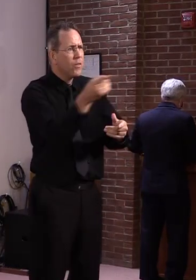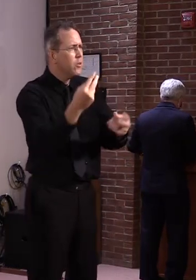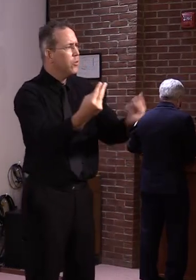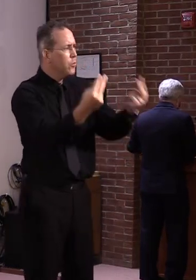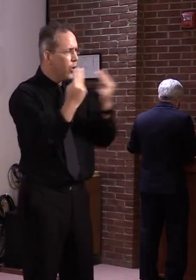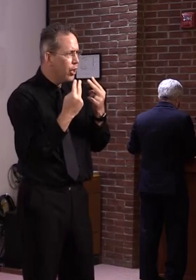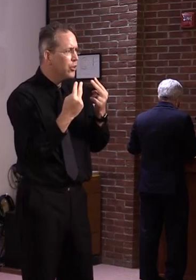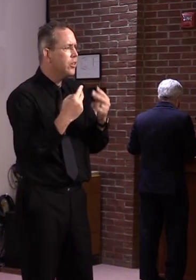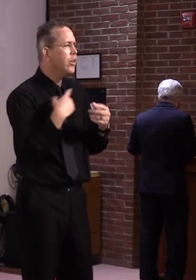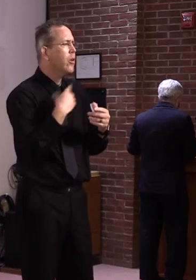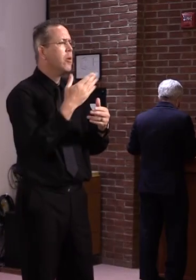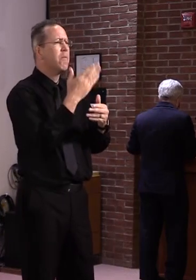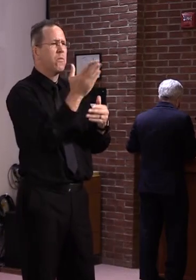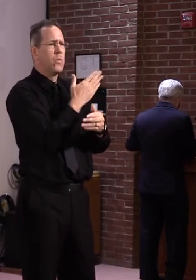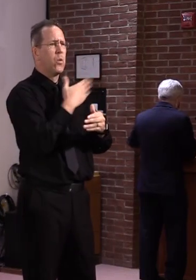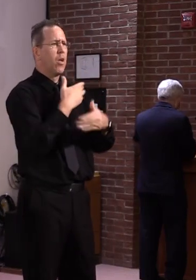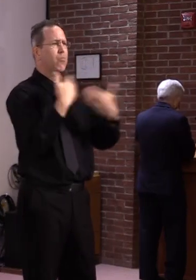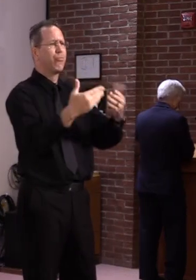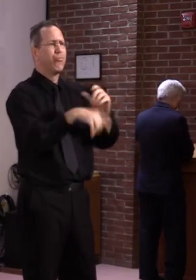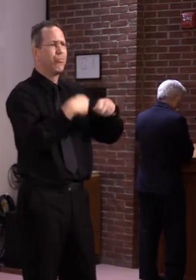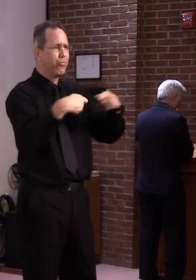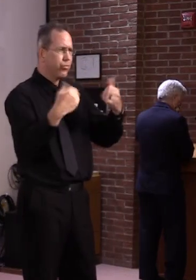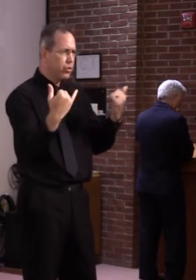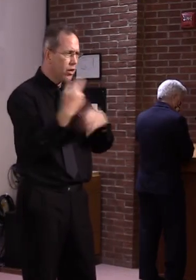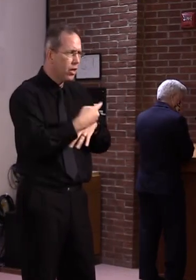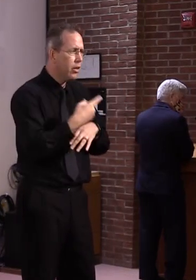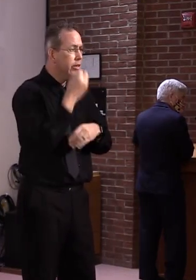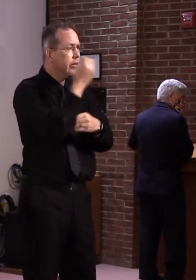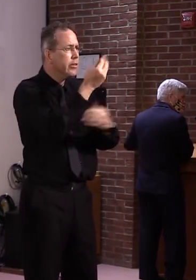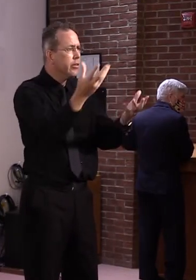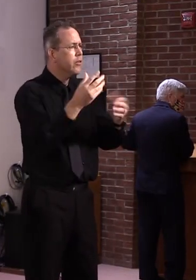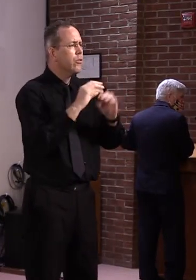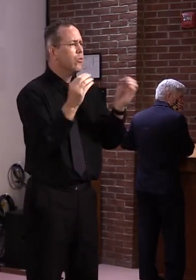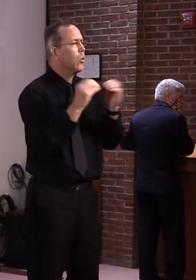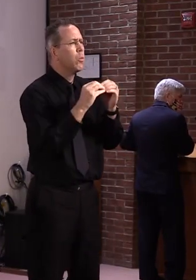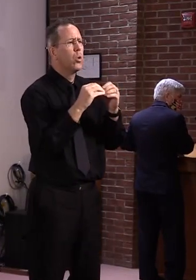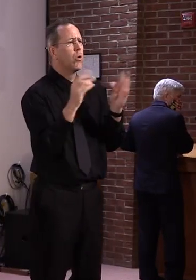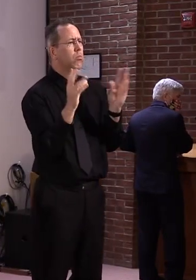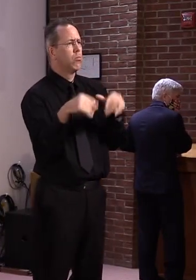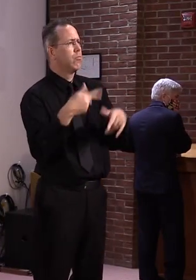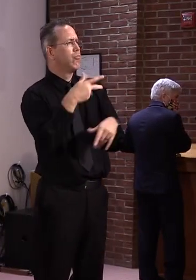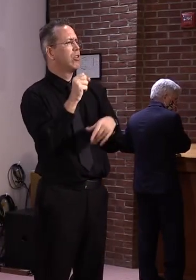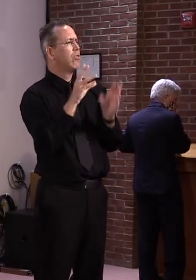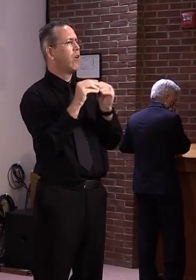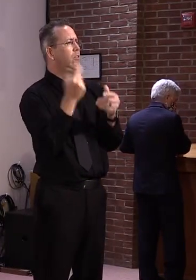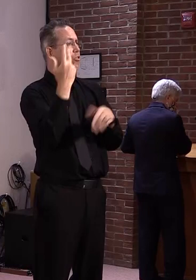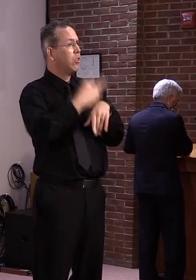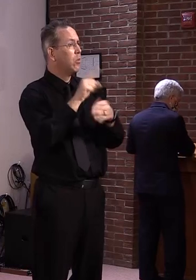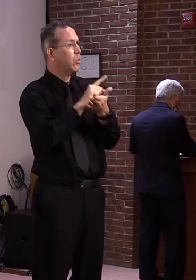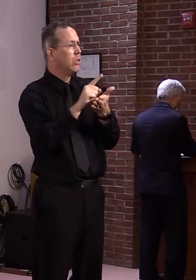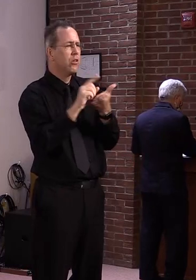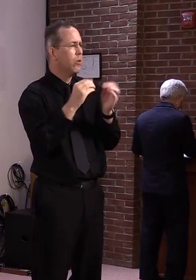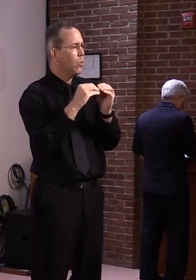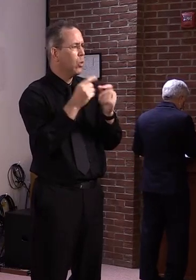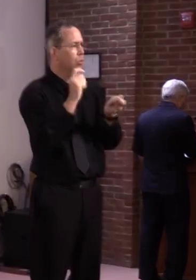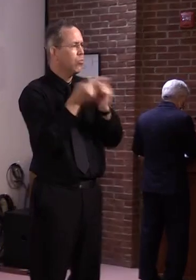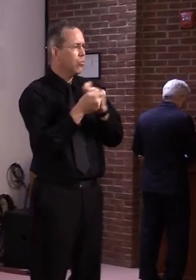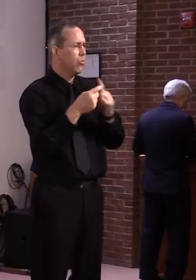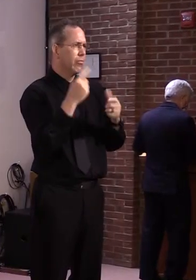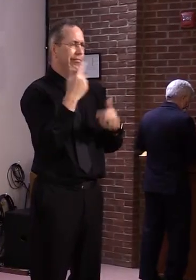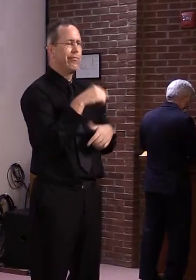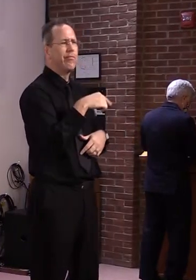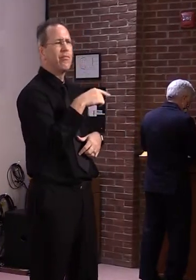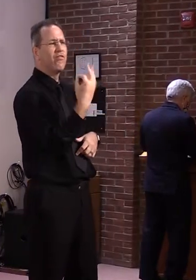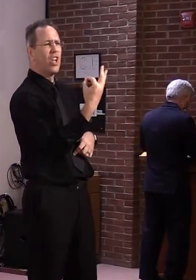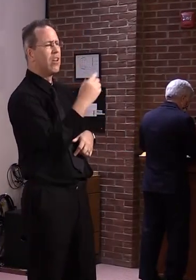we sign off, I wanted to let you know that there will be no press conference this Friday in observance of the 4th. And